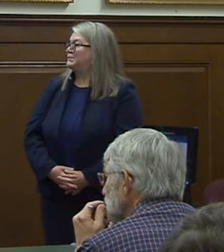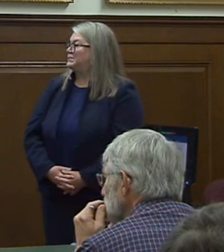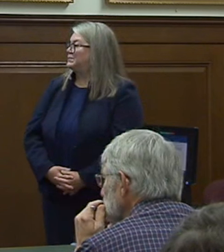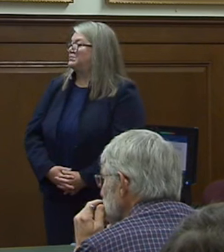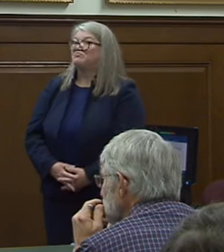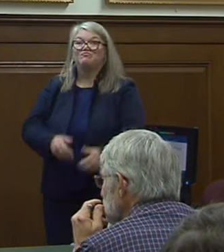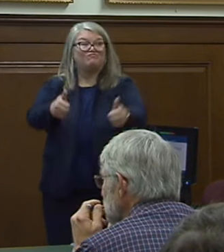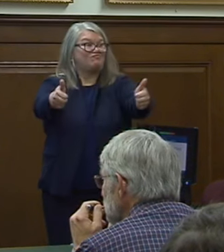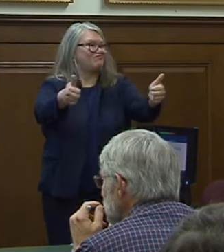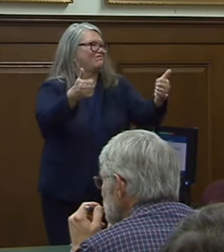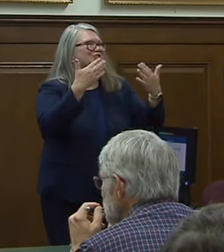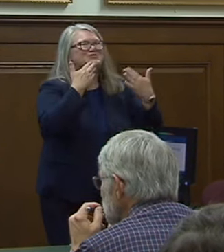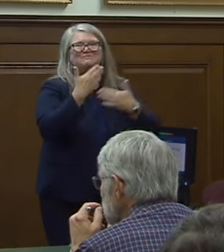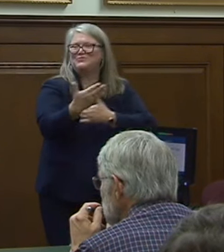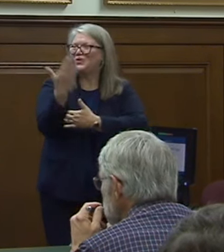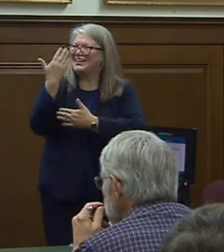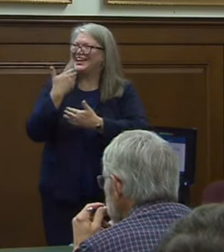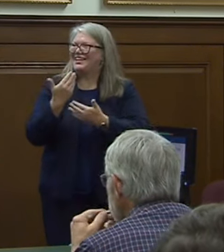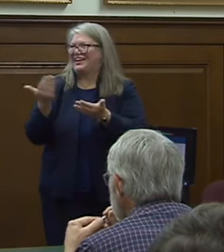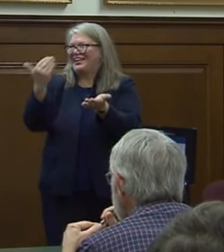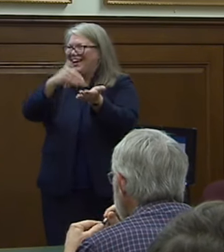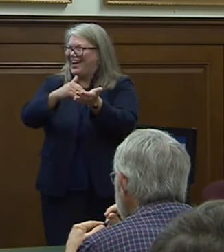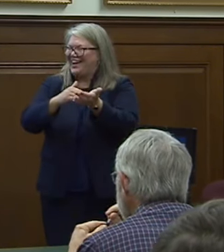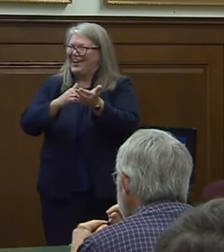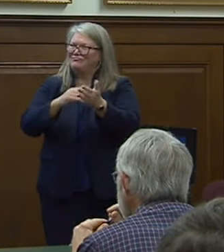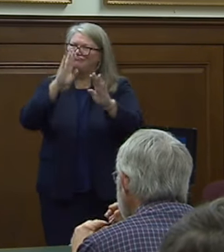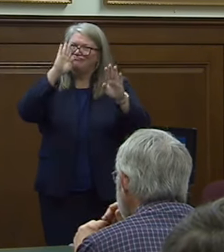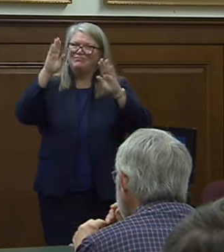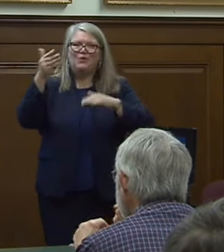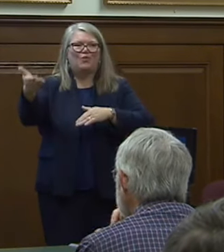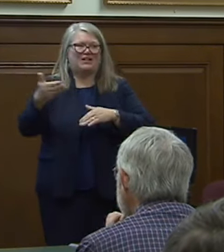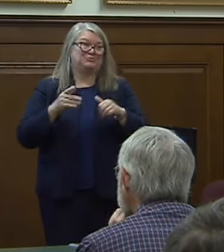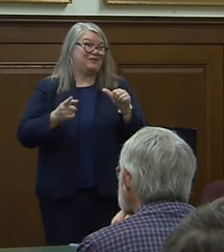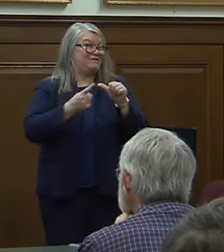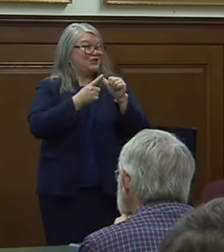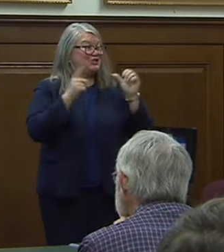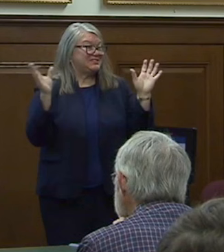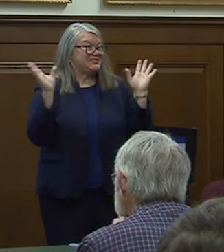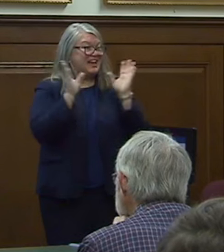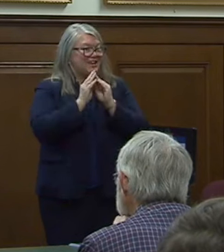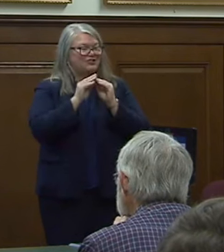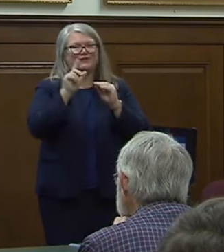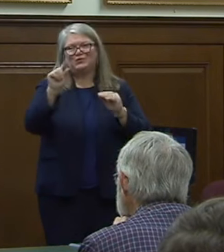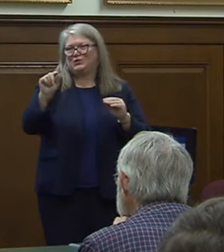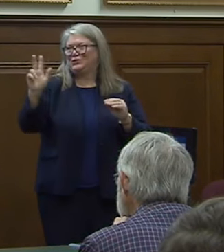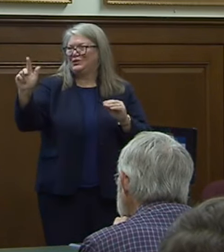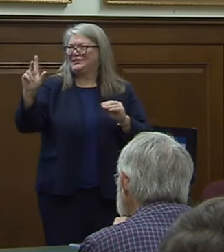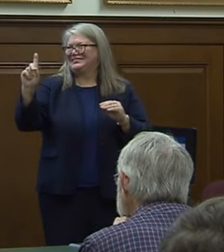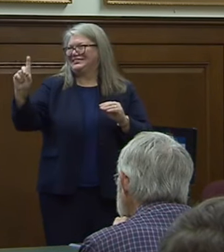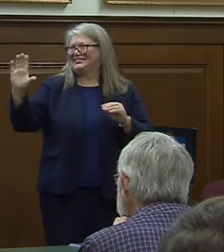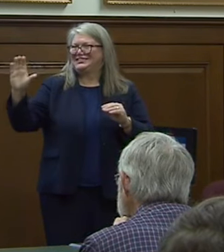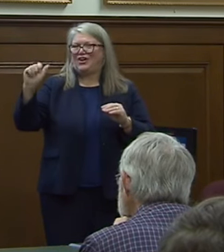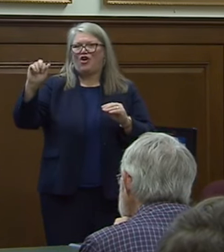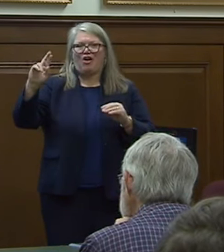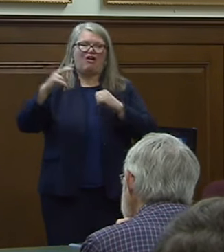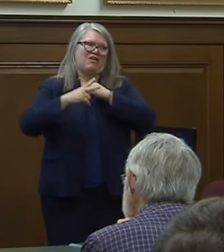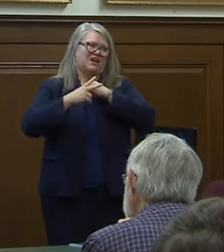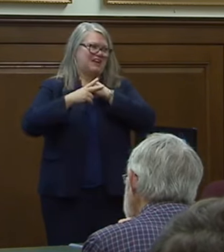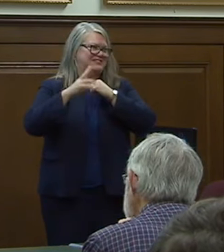all right well good morning everyone again and welcome to the first session of the 2023 dc archives fair